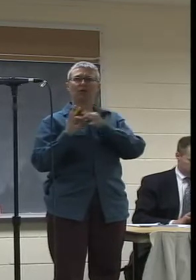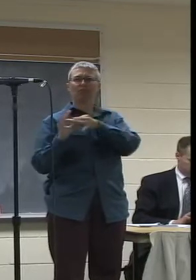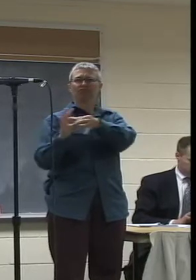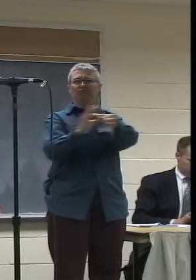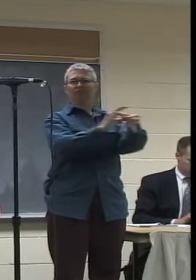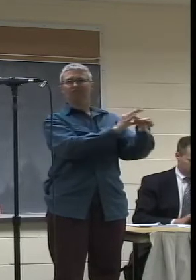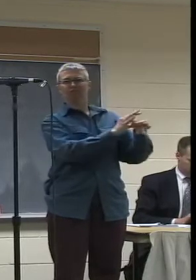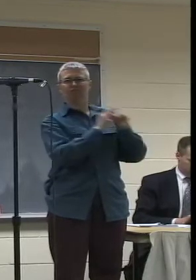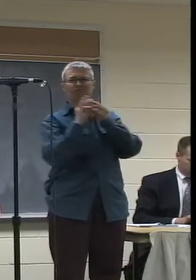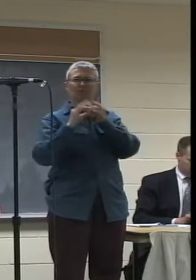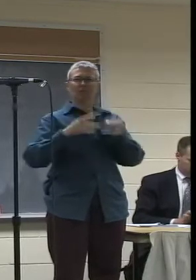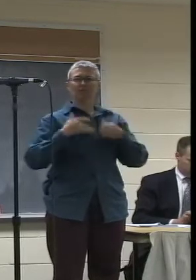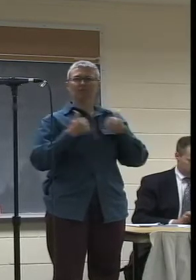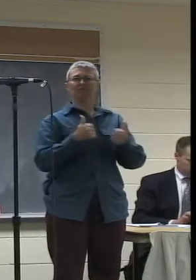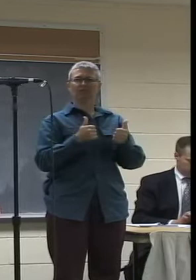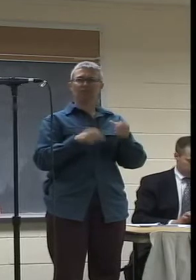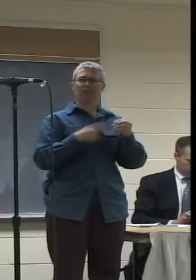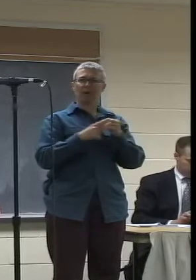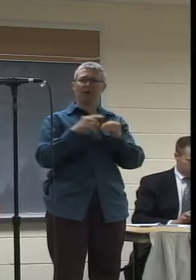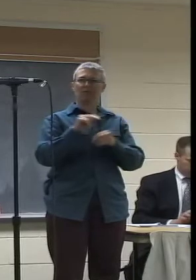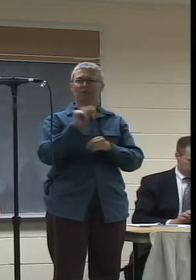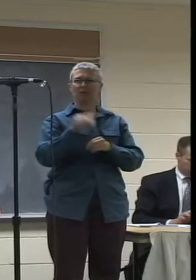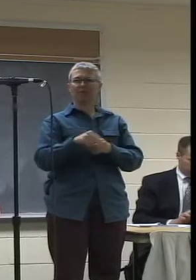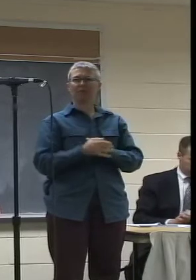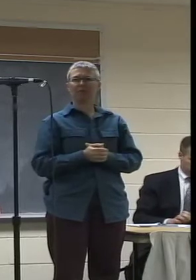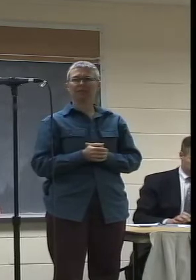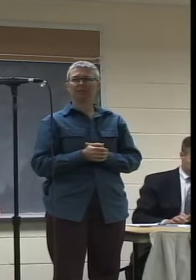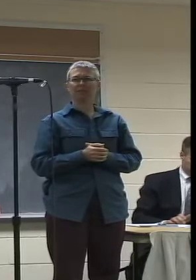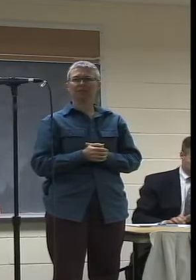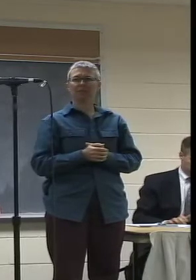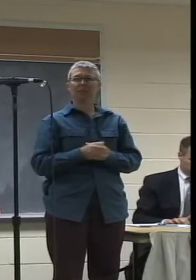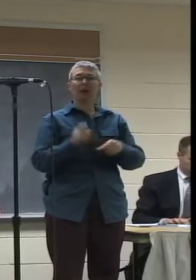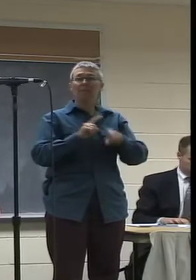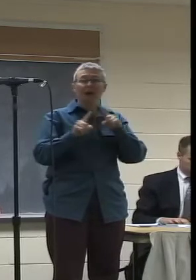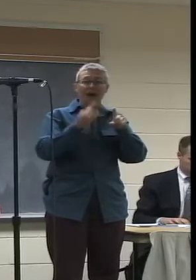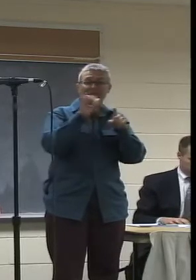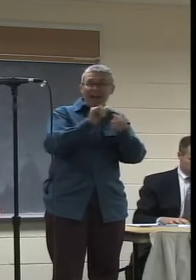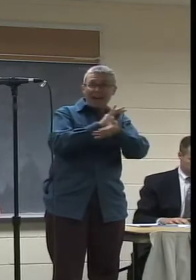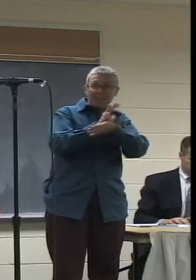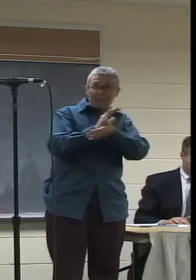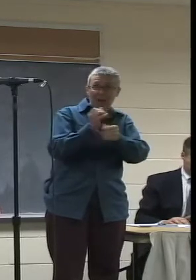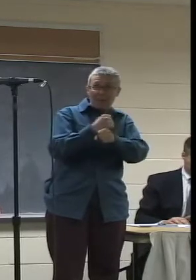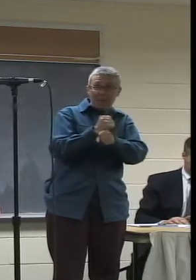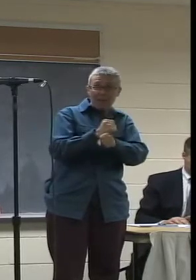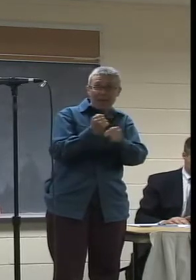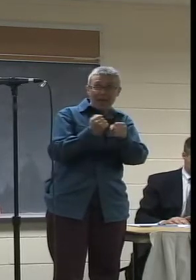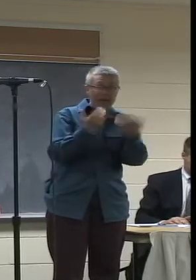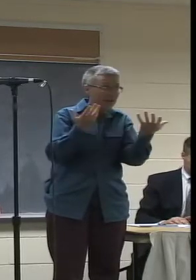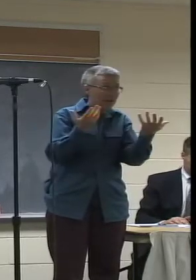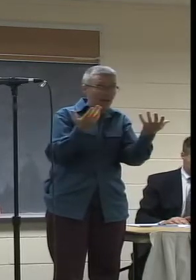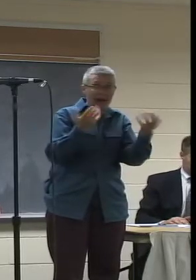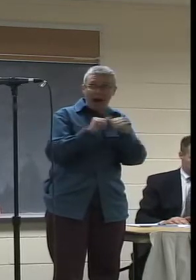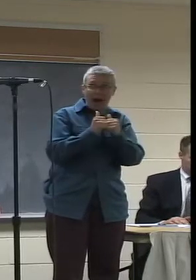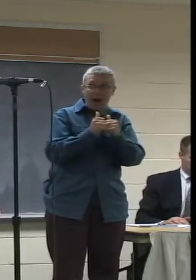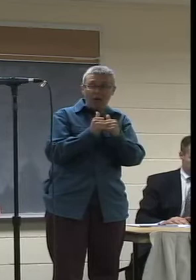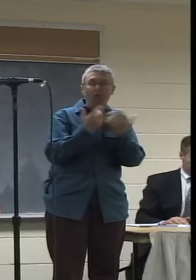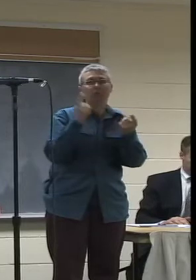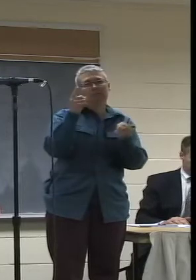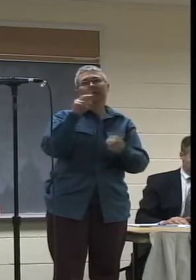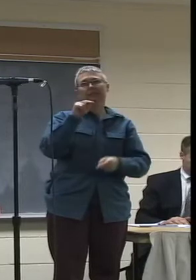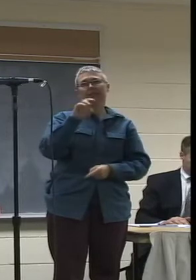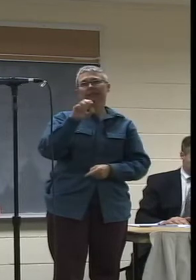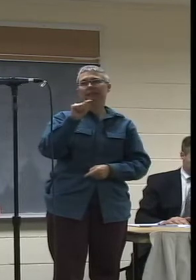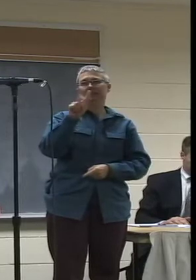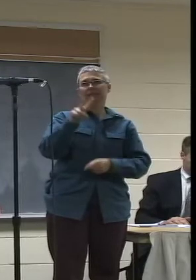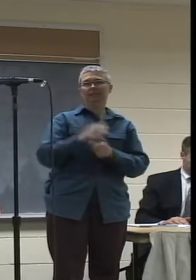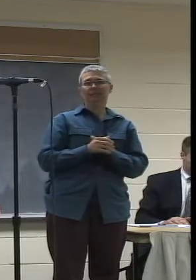community that we feel here in Northampton. Without the facilities and distribution provided by NCTV, this